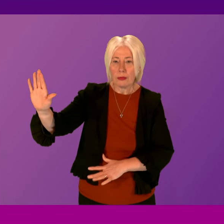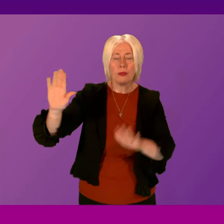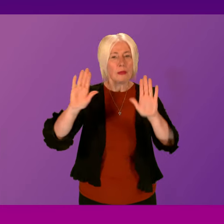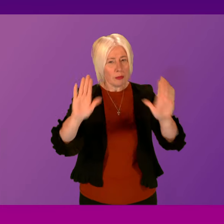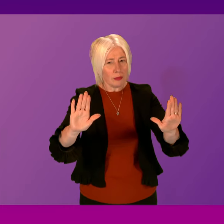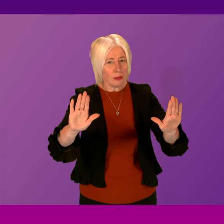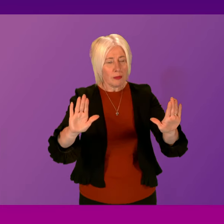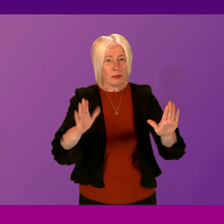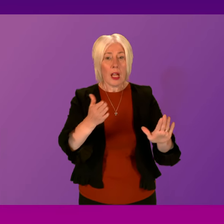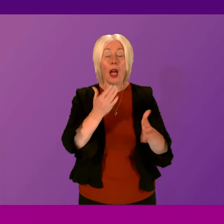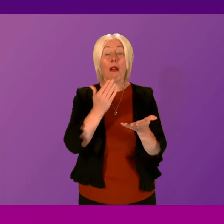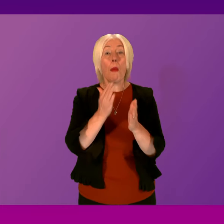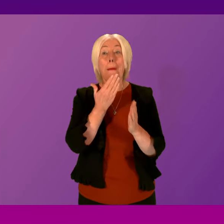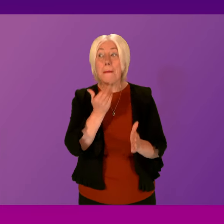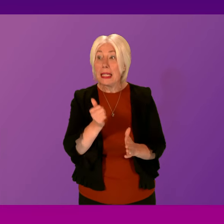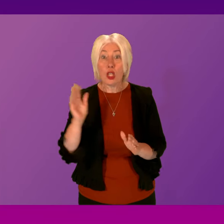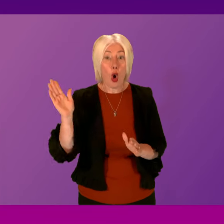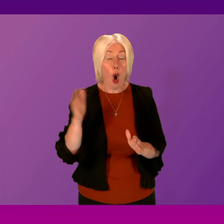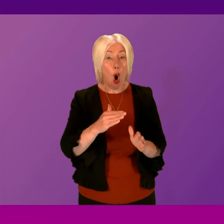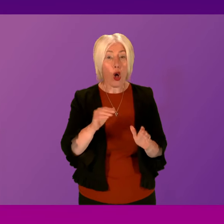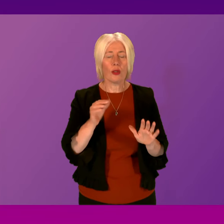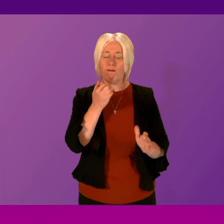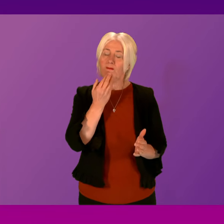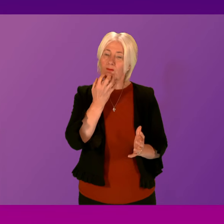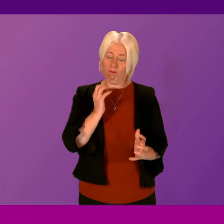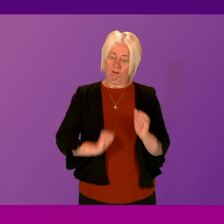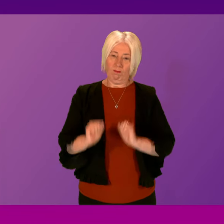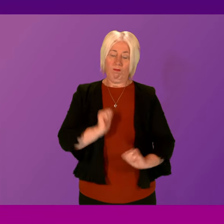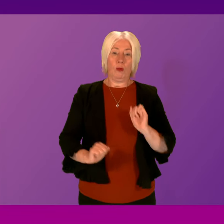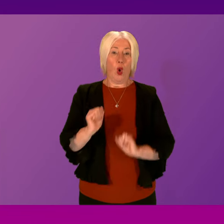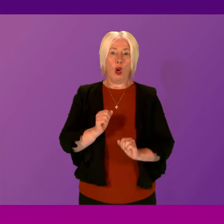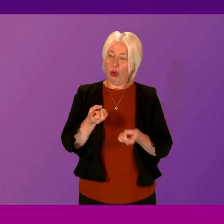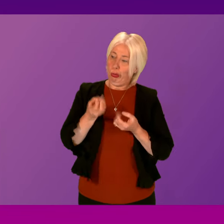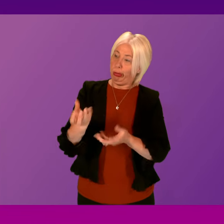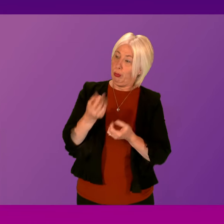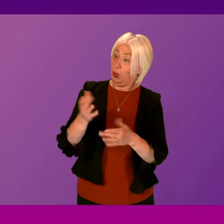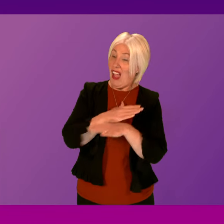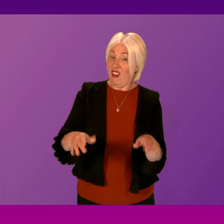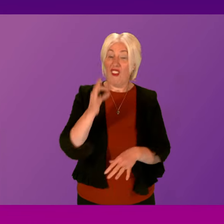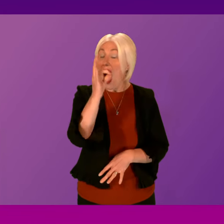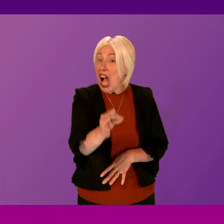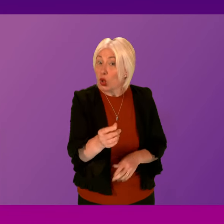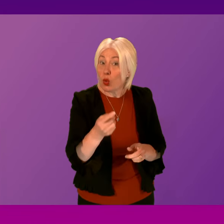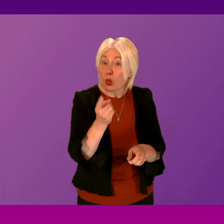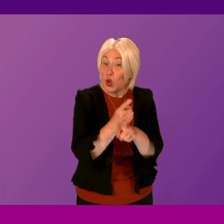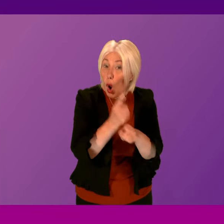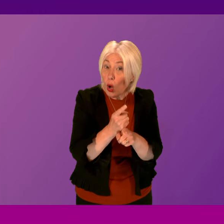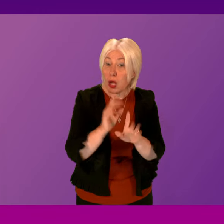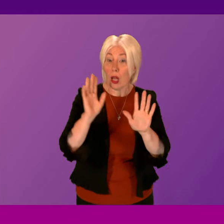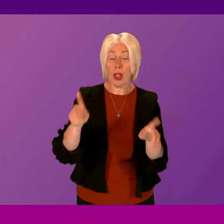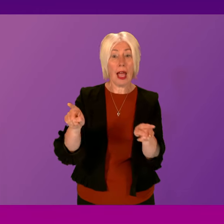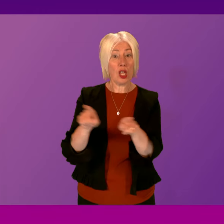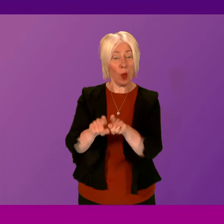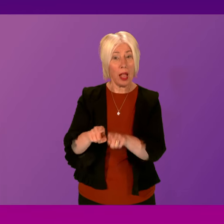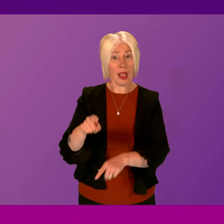I'd be very grateful if all members could resist the temptation to contribute while they've not been called to speak. And I would say too